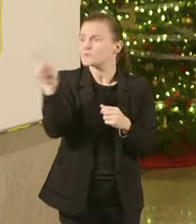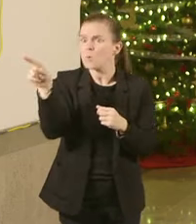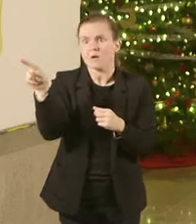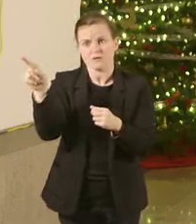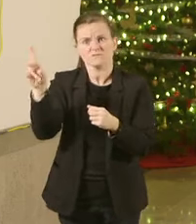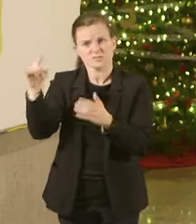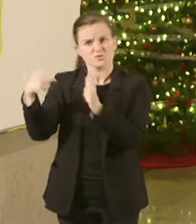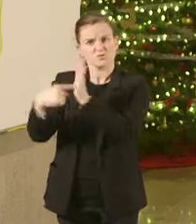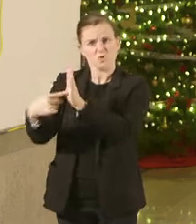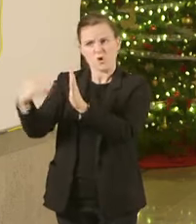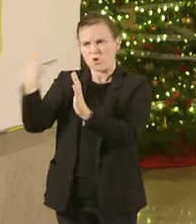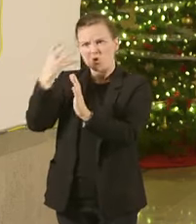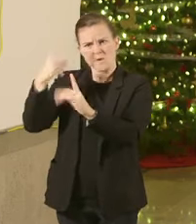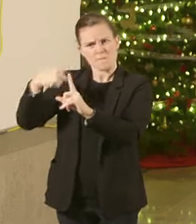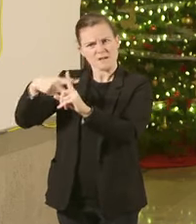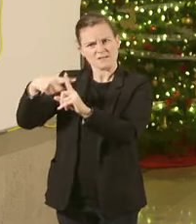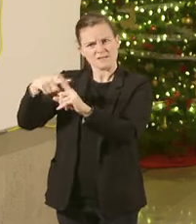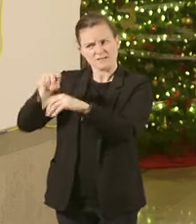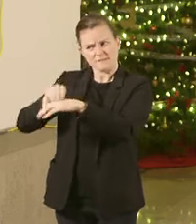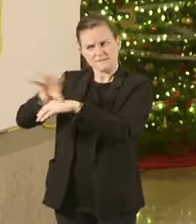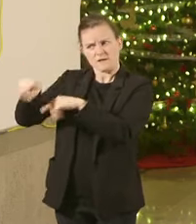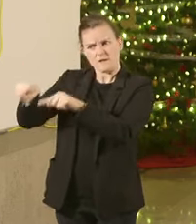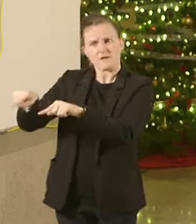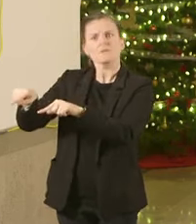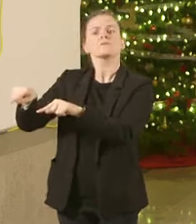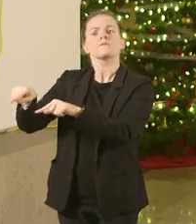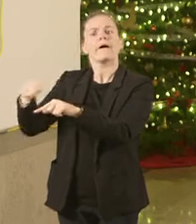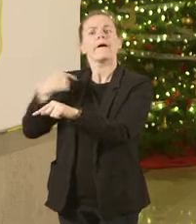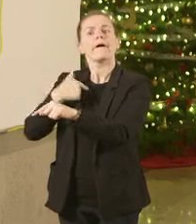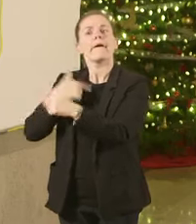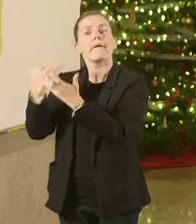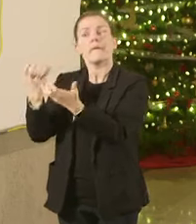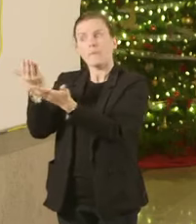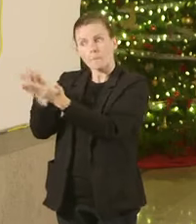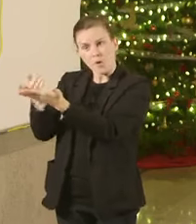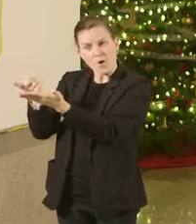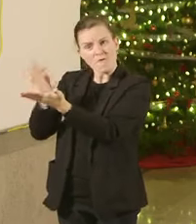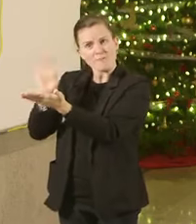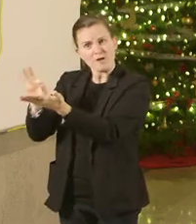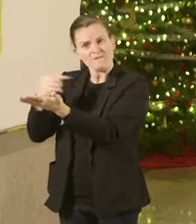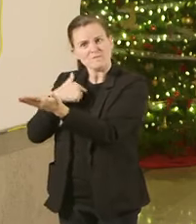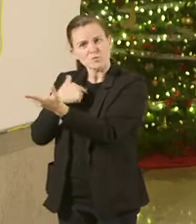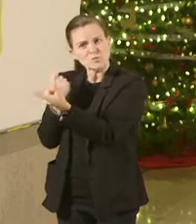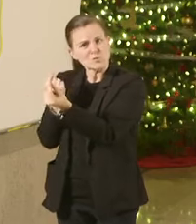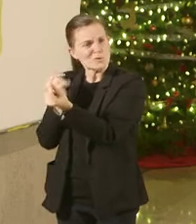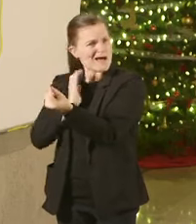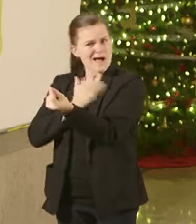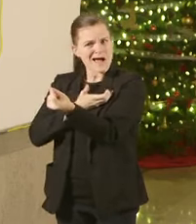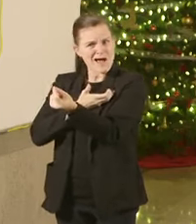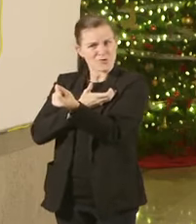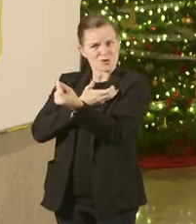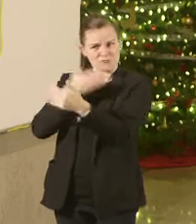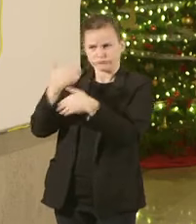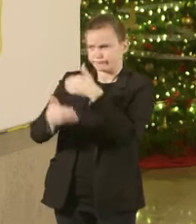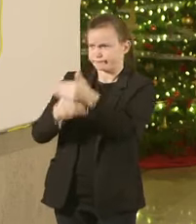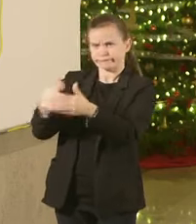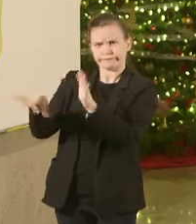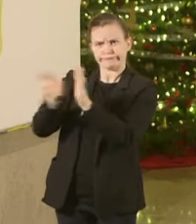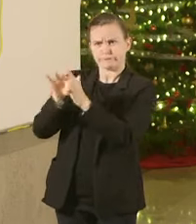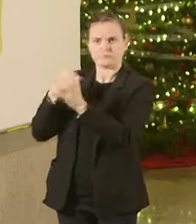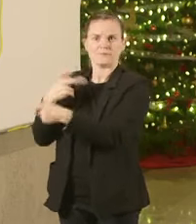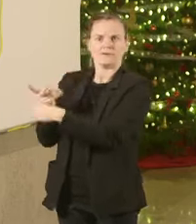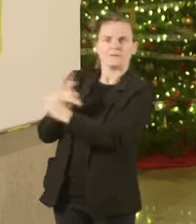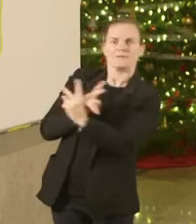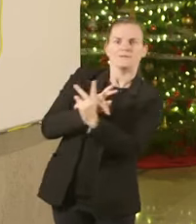positive effect So it's been proven and I think that was one of the selection process But if you want to go into further detail we can get Todd up here